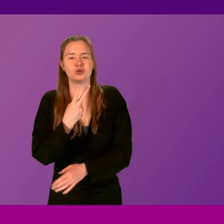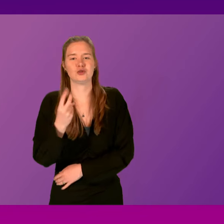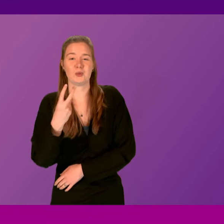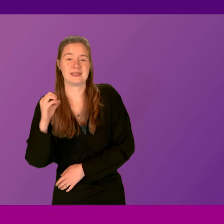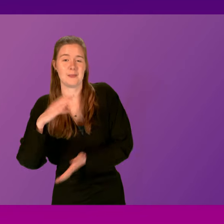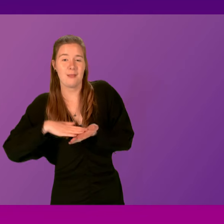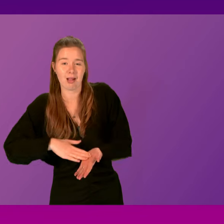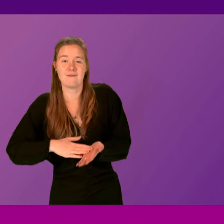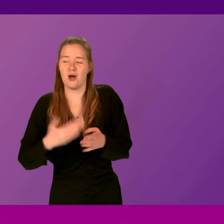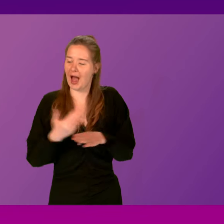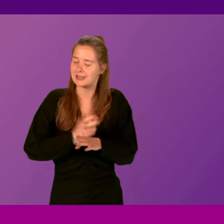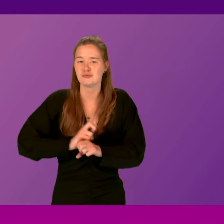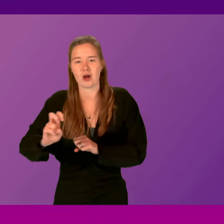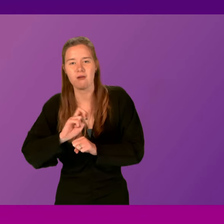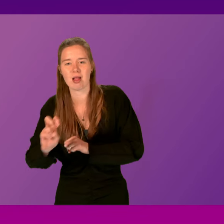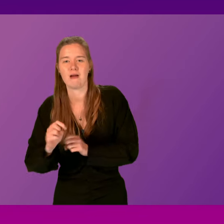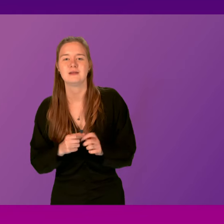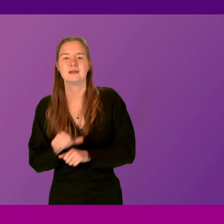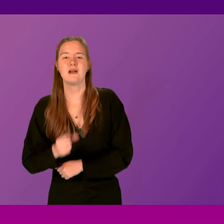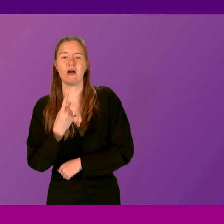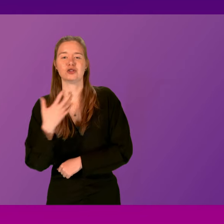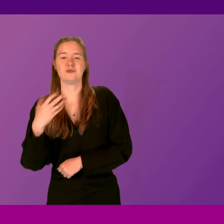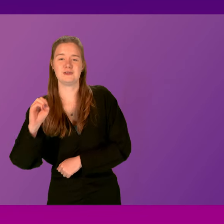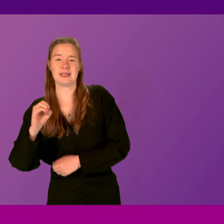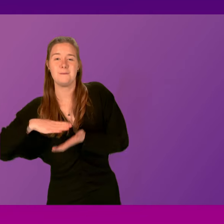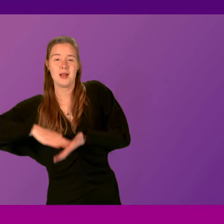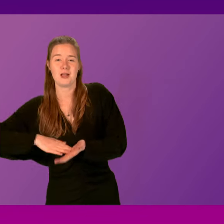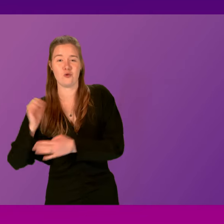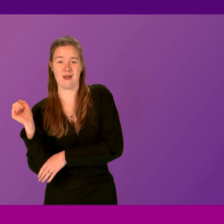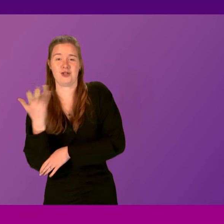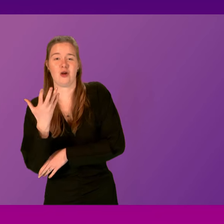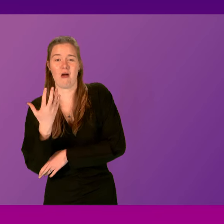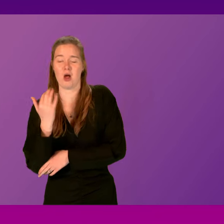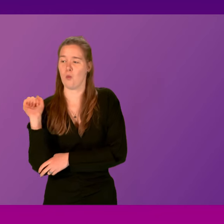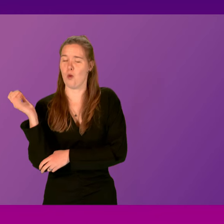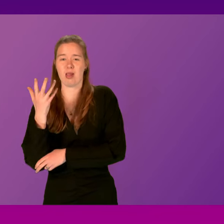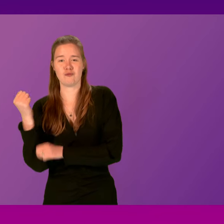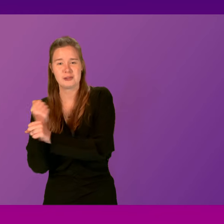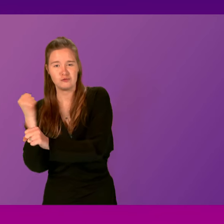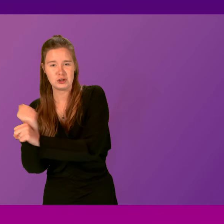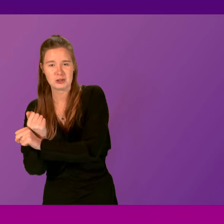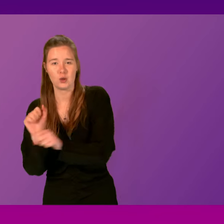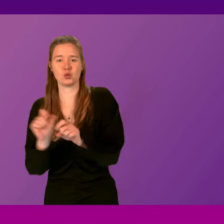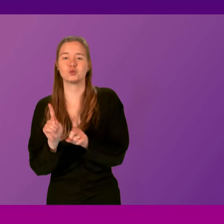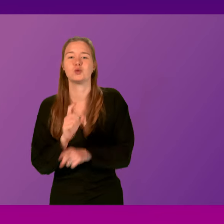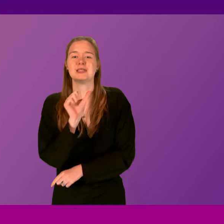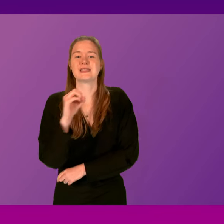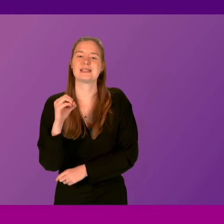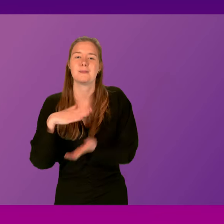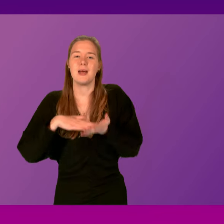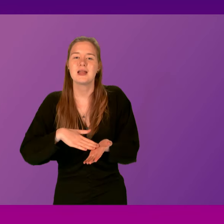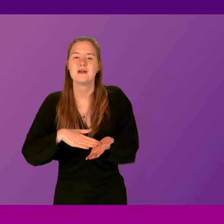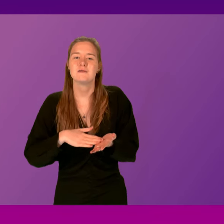active travel, £158 million for nature and woodland restoration, and over £60 million to anchor a new offshore